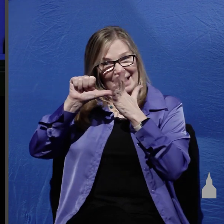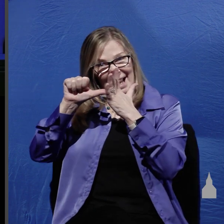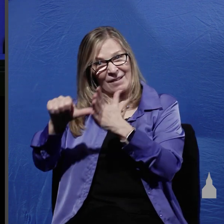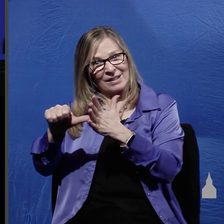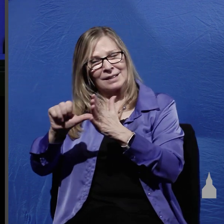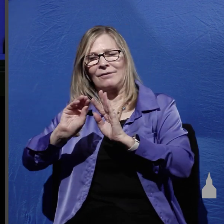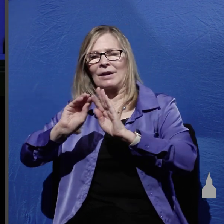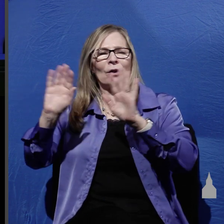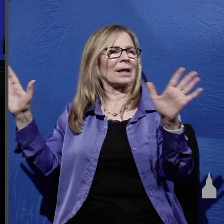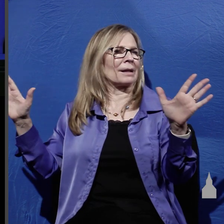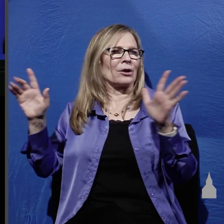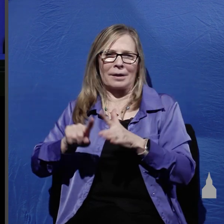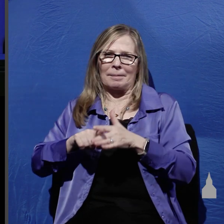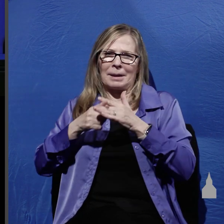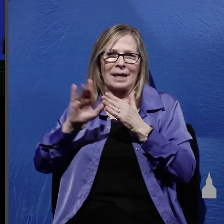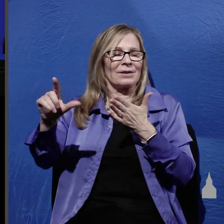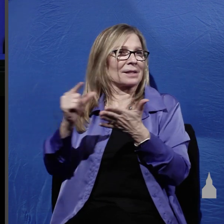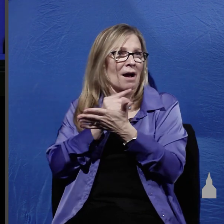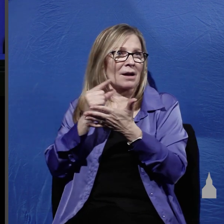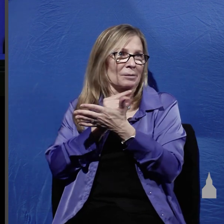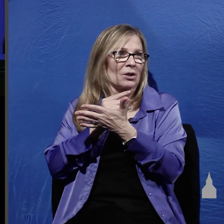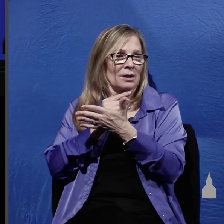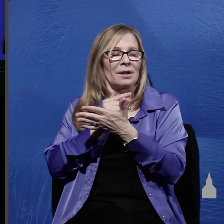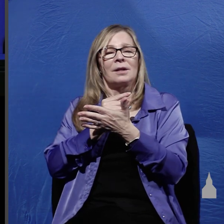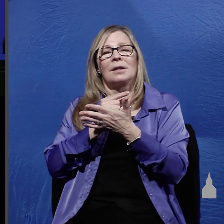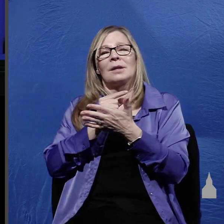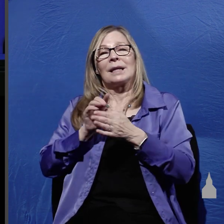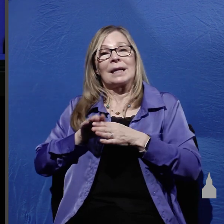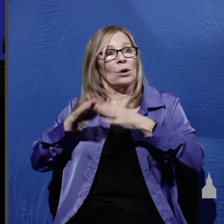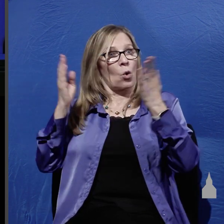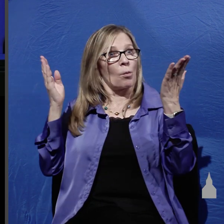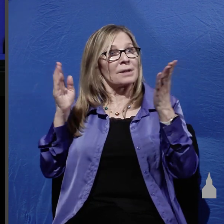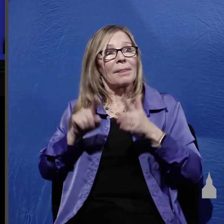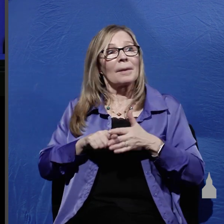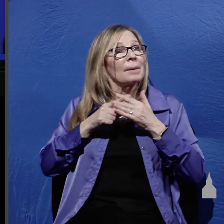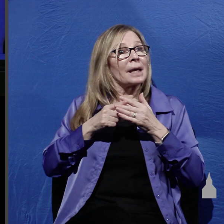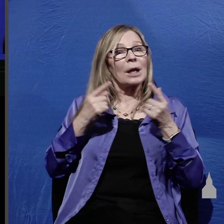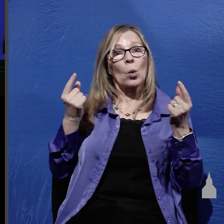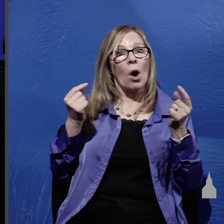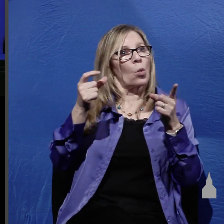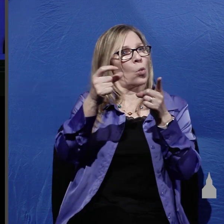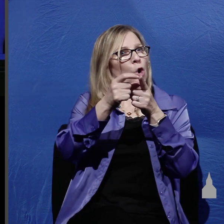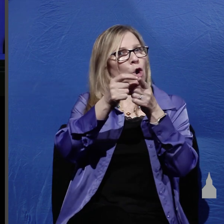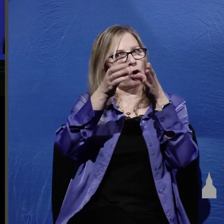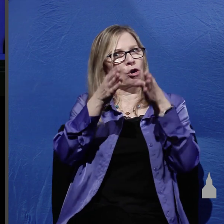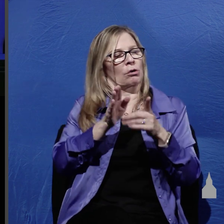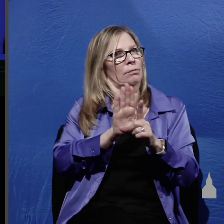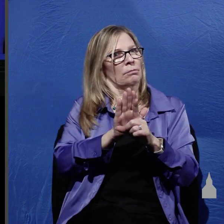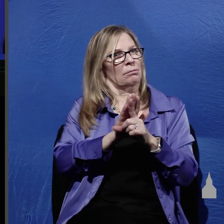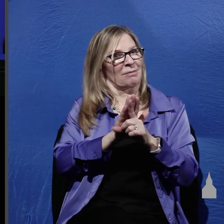starts out by telling us in the beginning was the word and the word was with God and the word was God